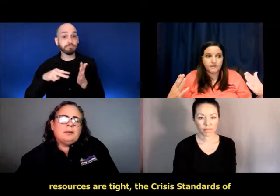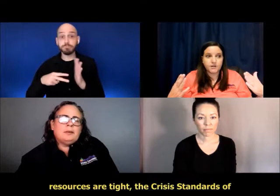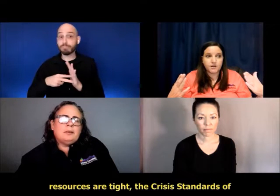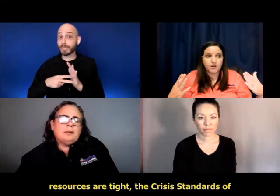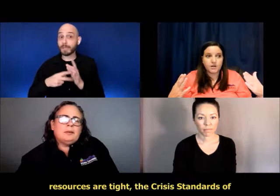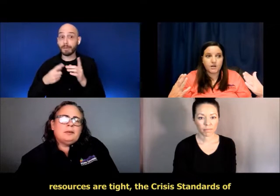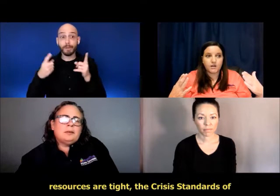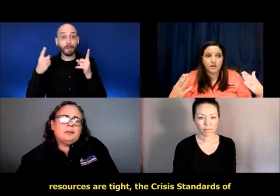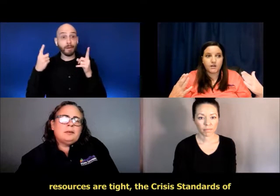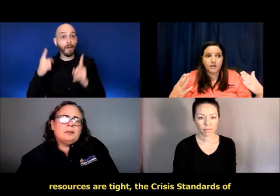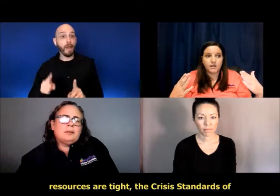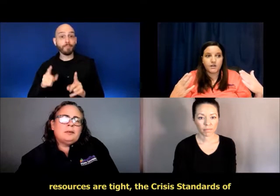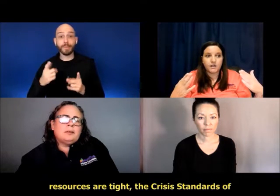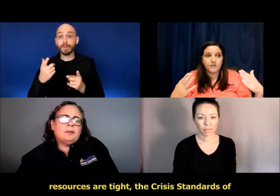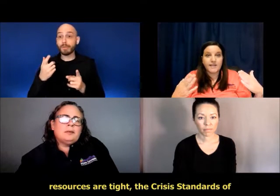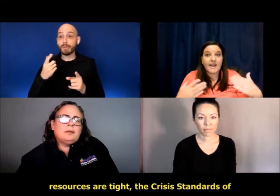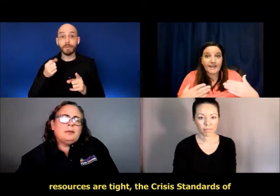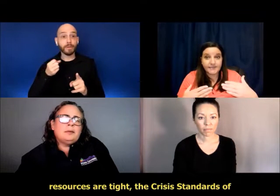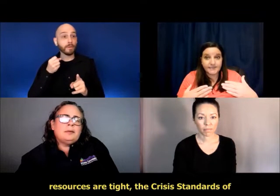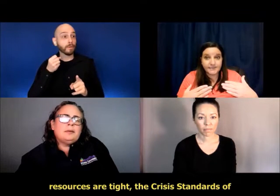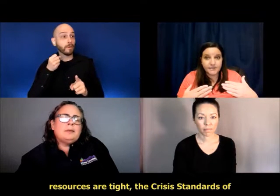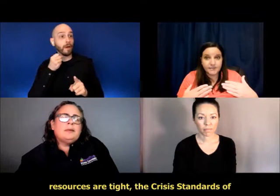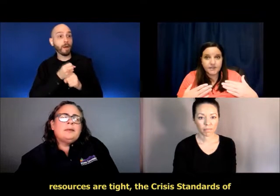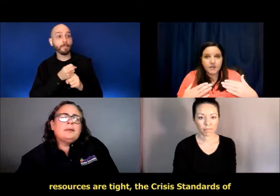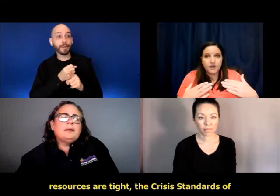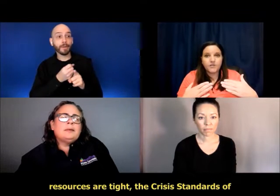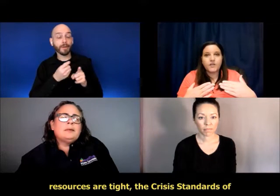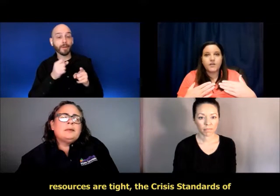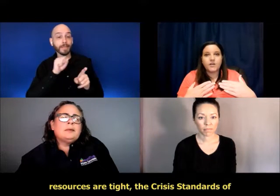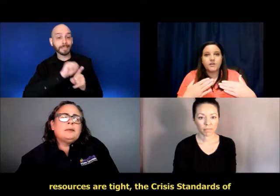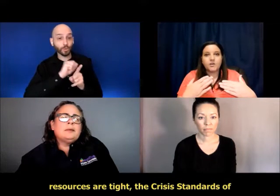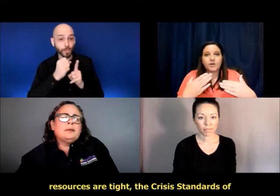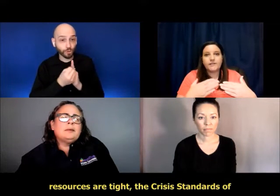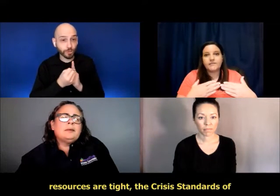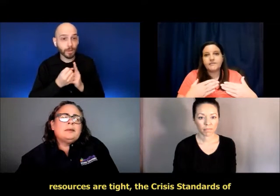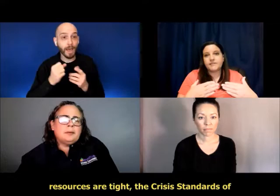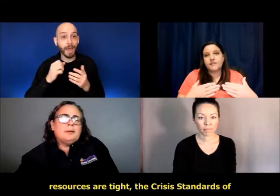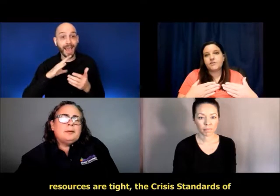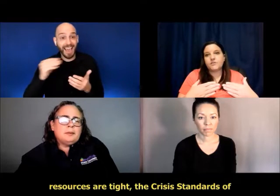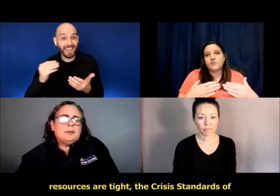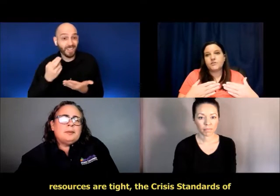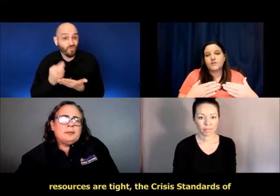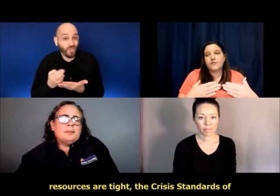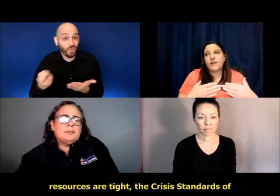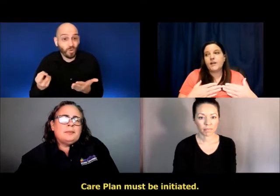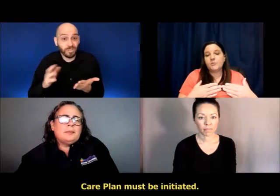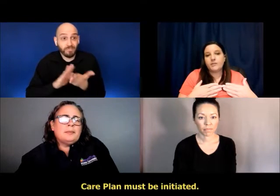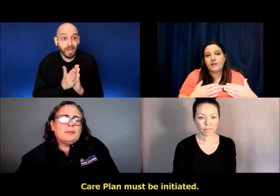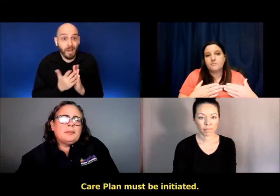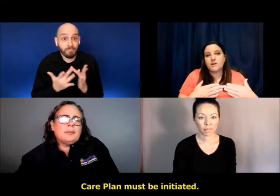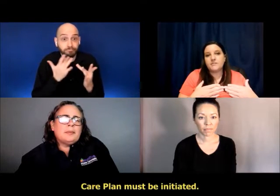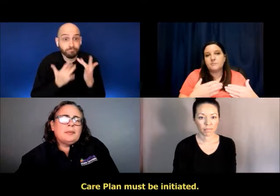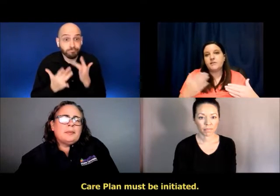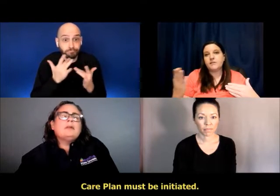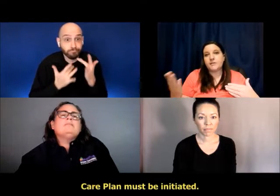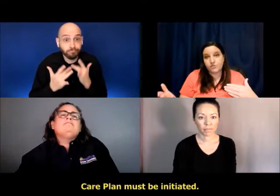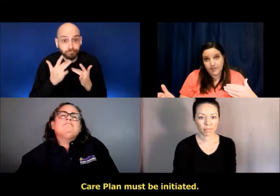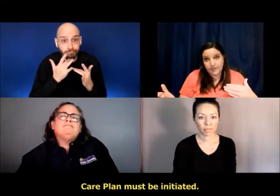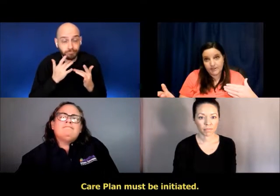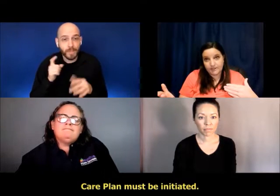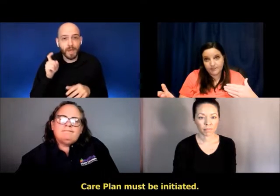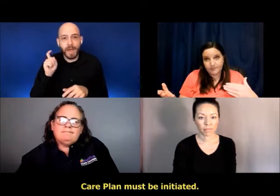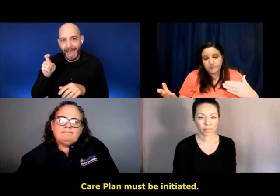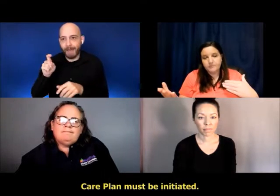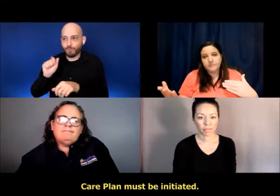are tight, the crisis standards of care plan must be